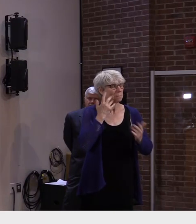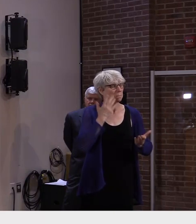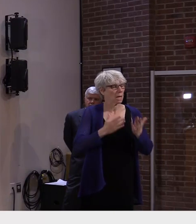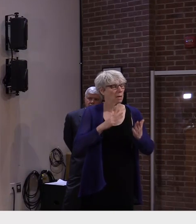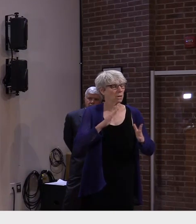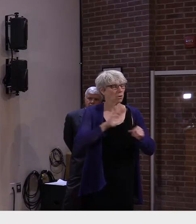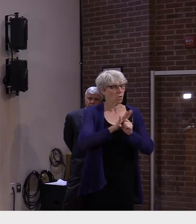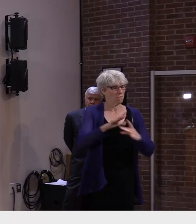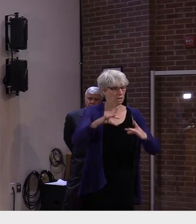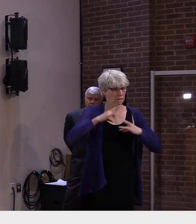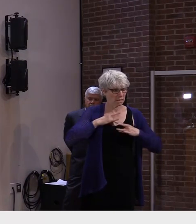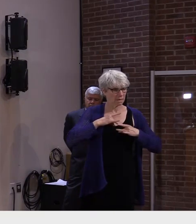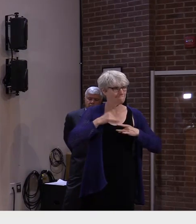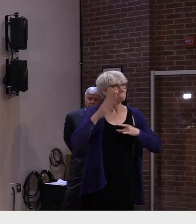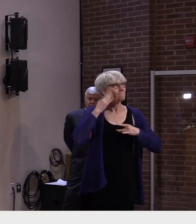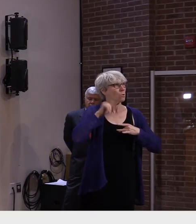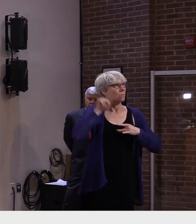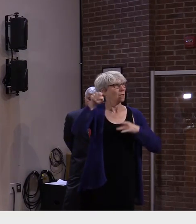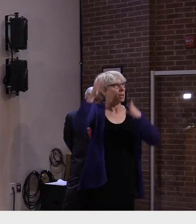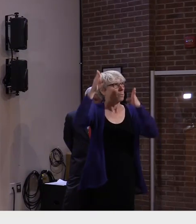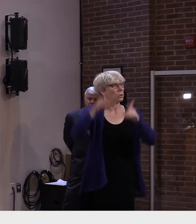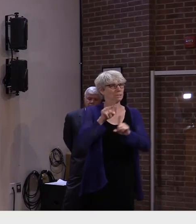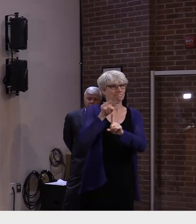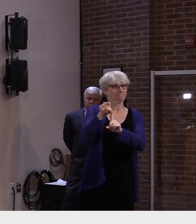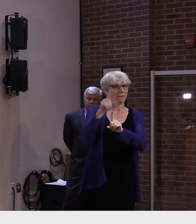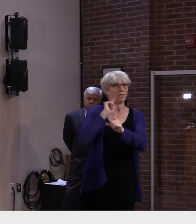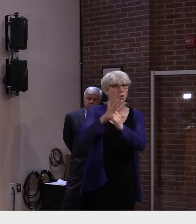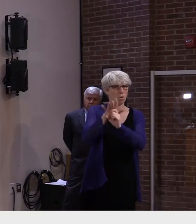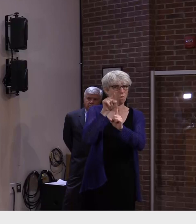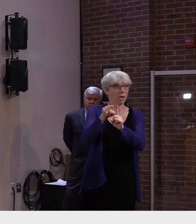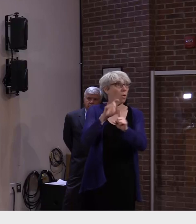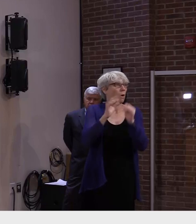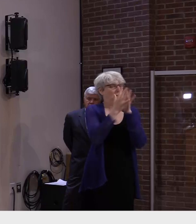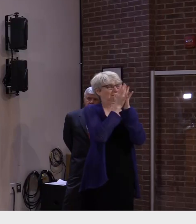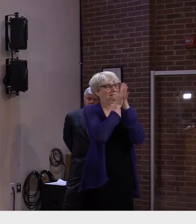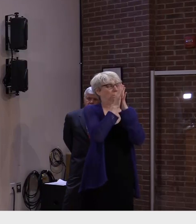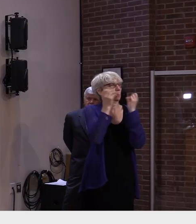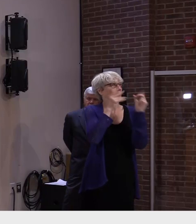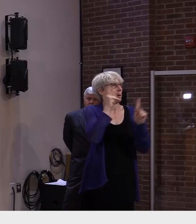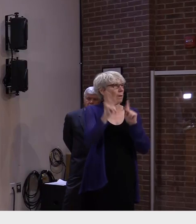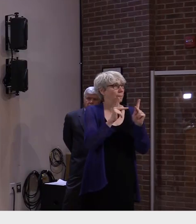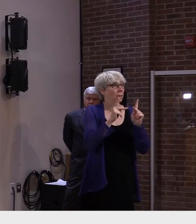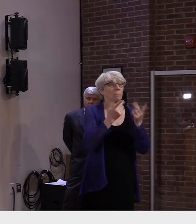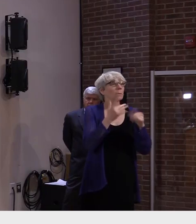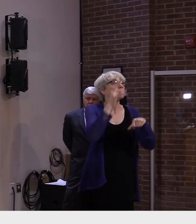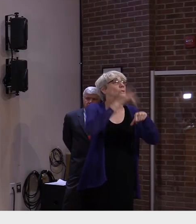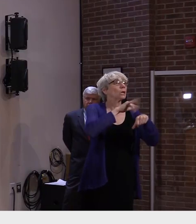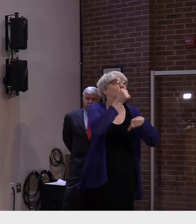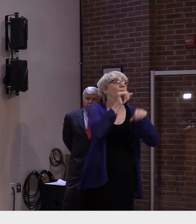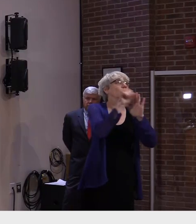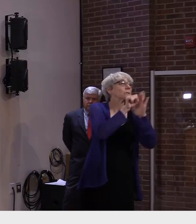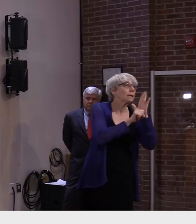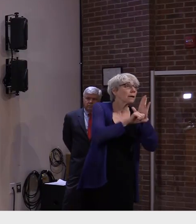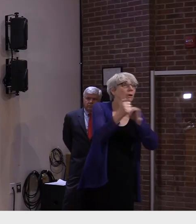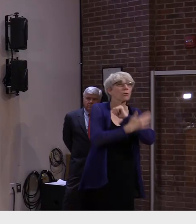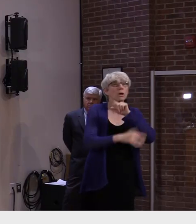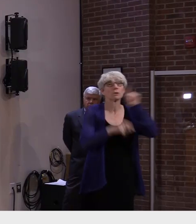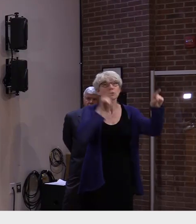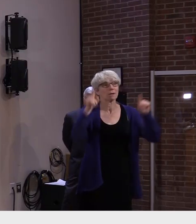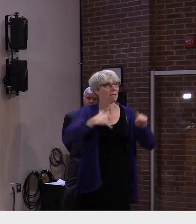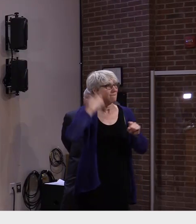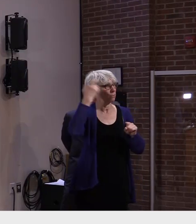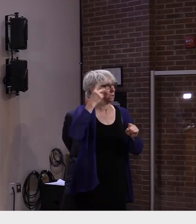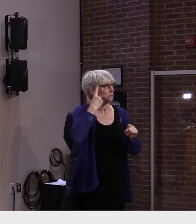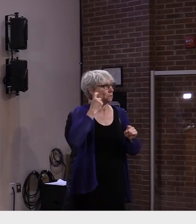a higher risk situation, get tested. As you've heard, in some parts of the state, demand is